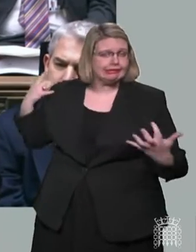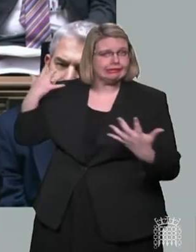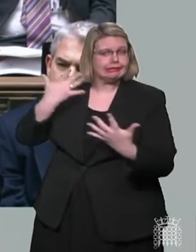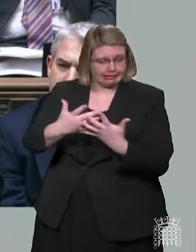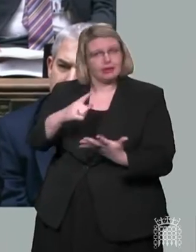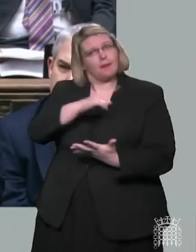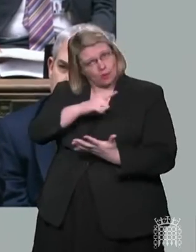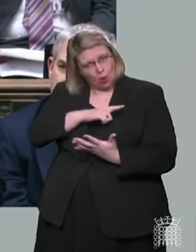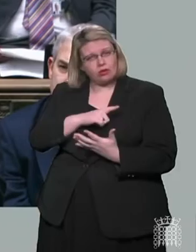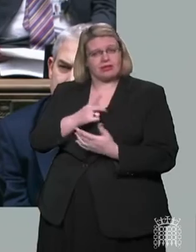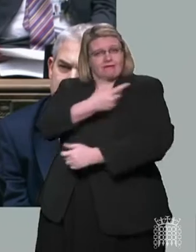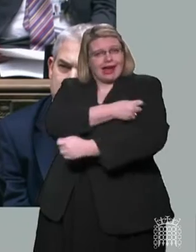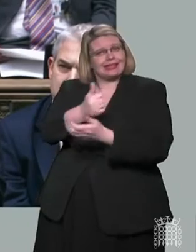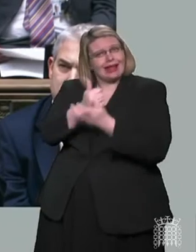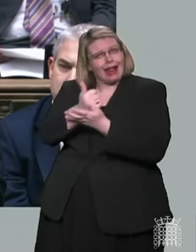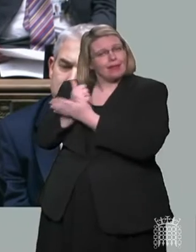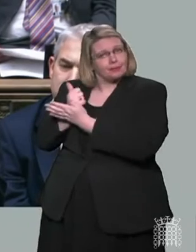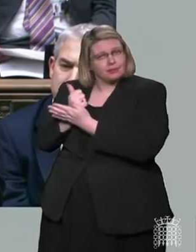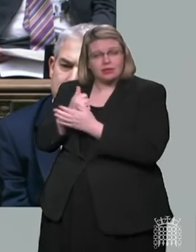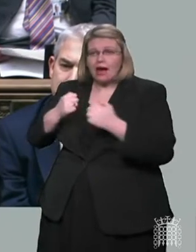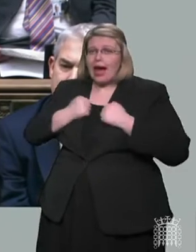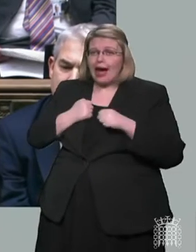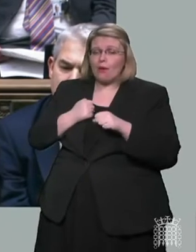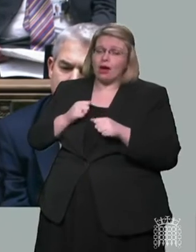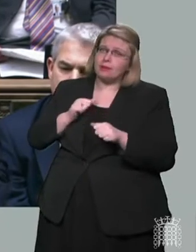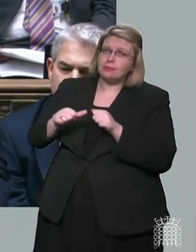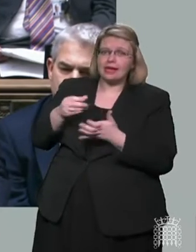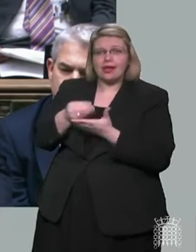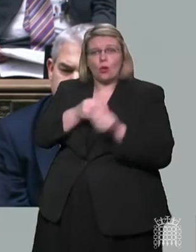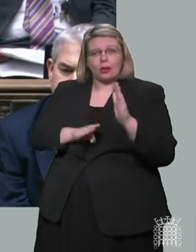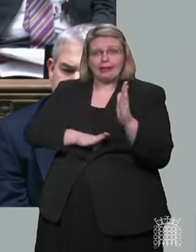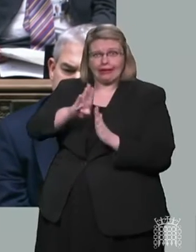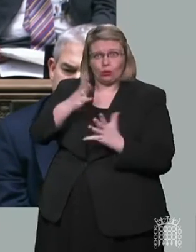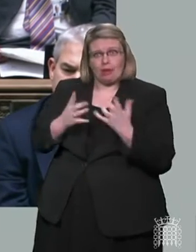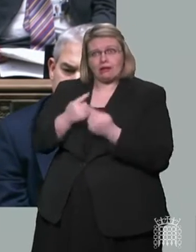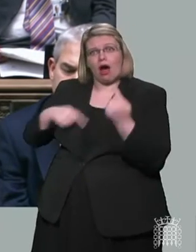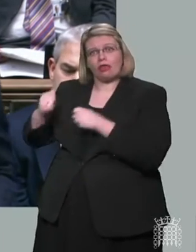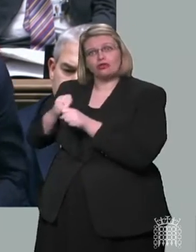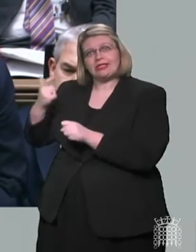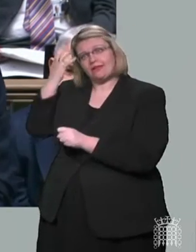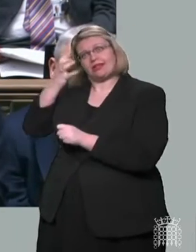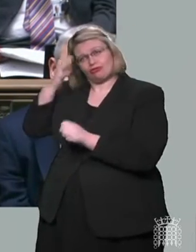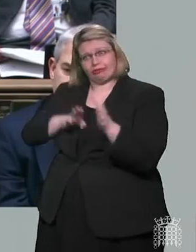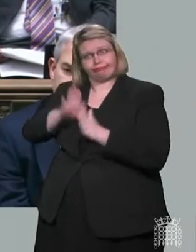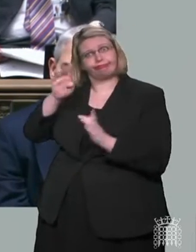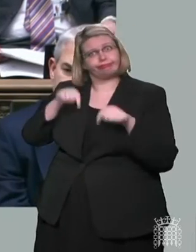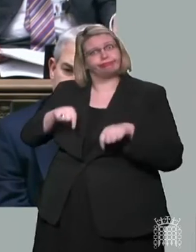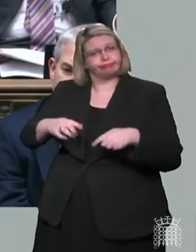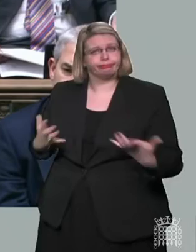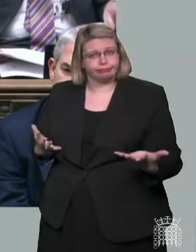With the fastest growth anywhere in the G7 last year. And while the pandemic is not over,